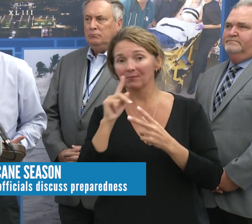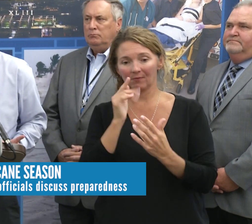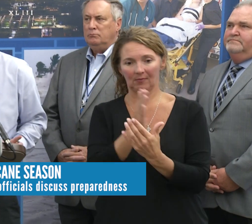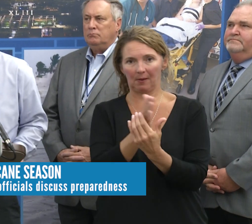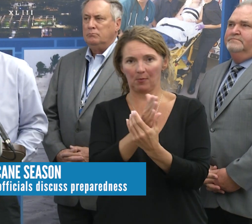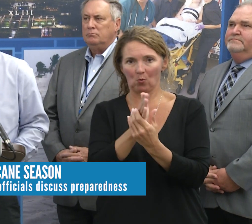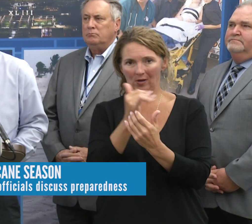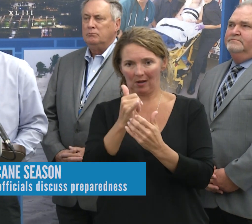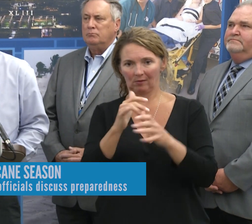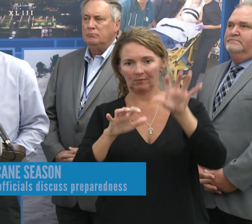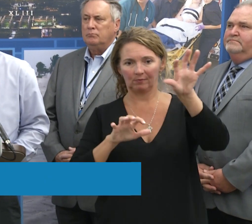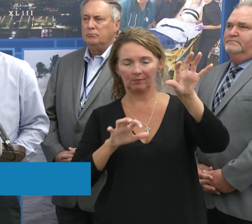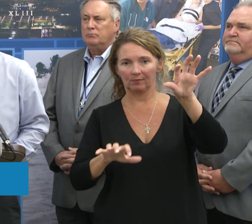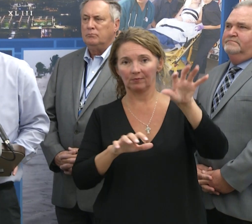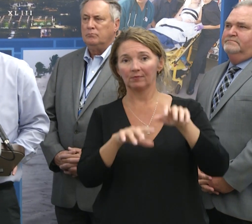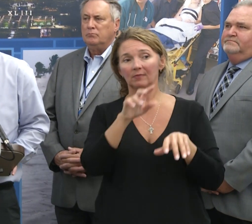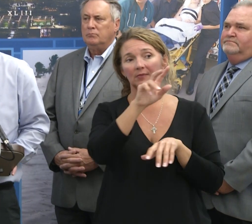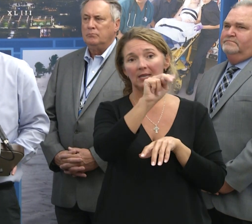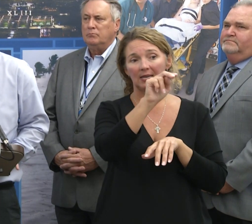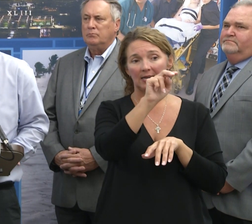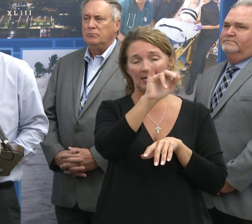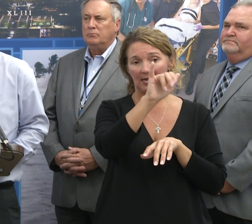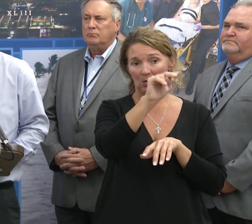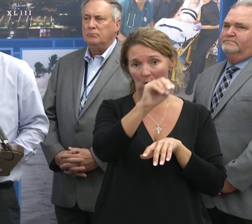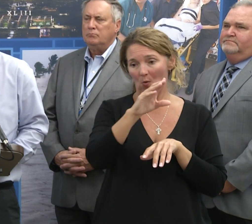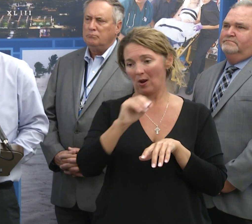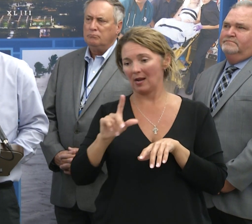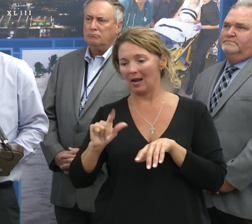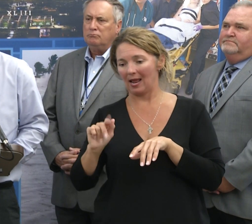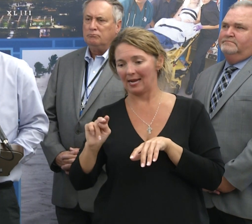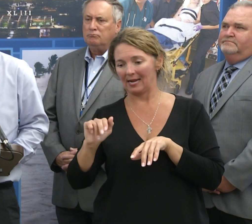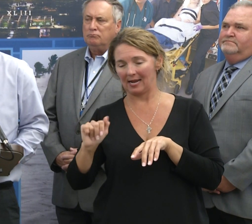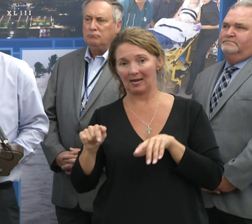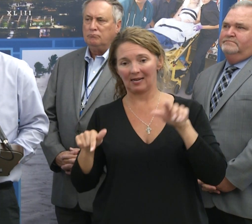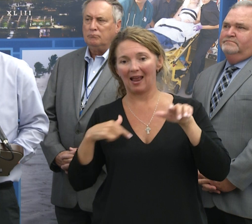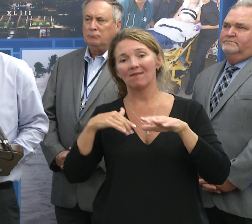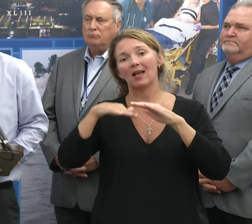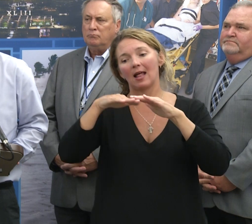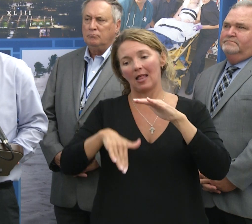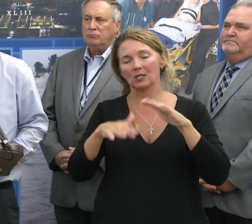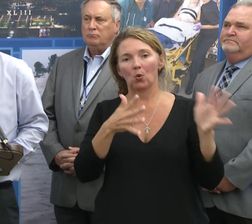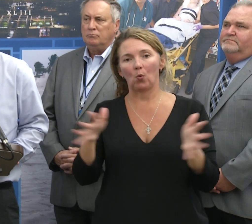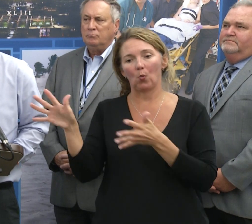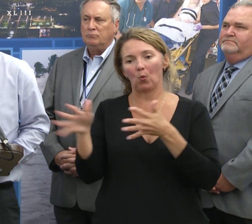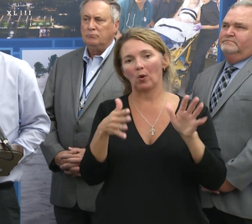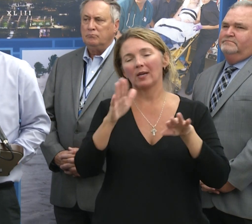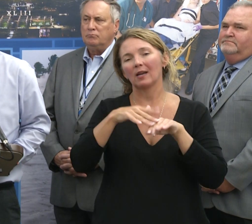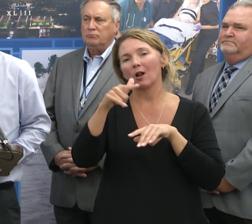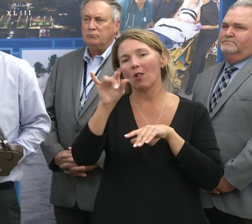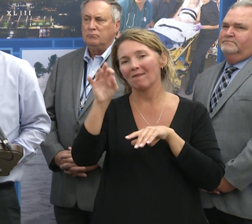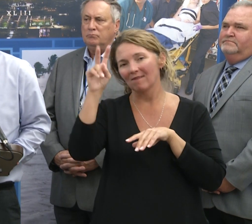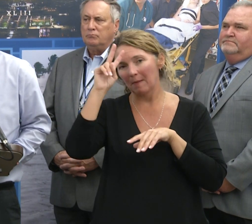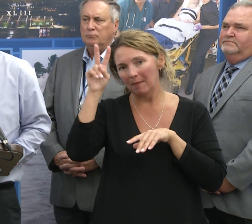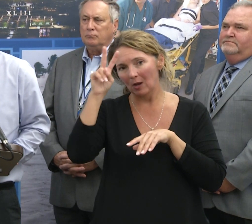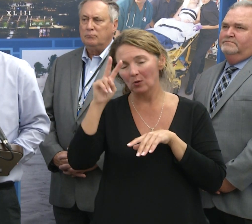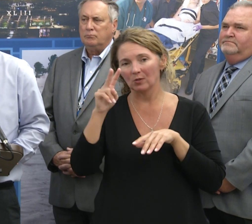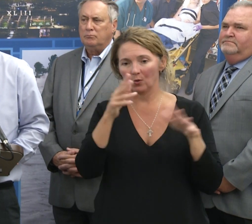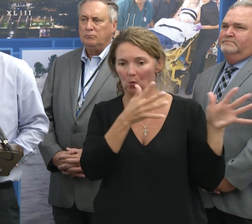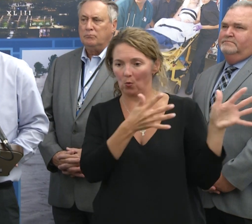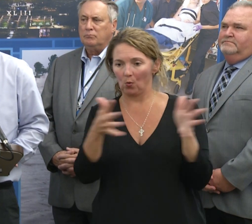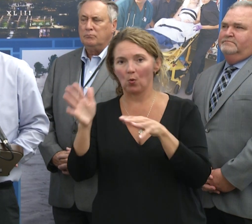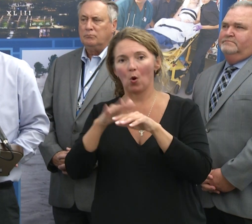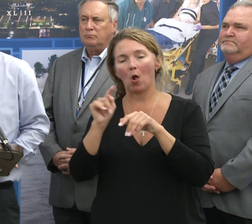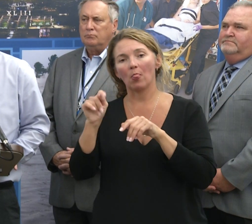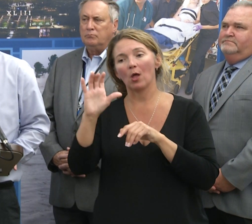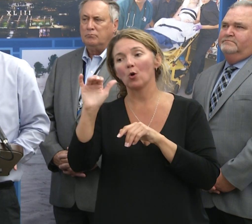in between the two. We're in between El Nino and And what that means is we have less wind across the Gulf of Mexico, less wind shear across the